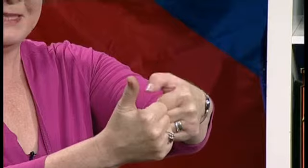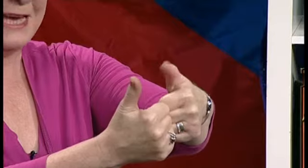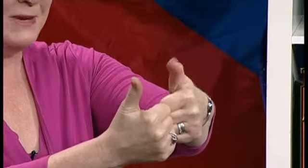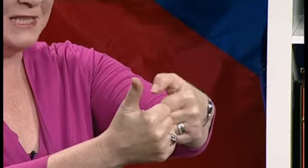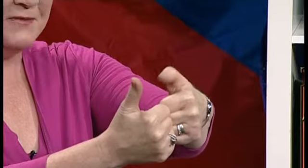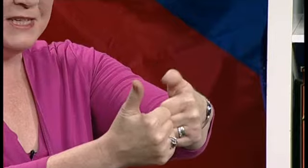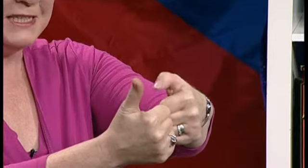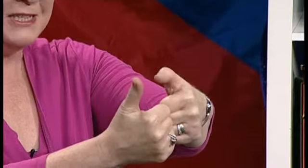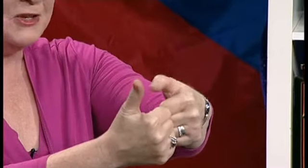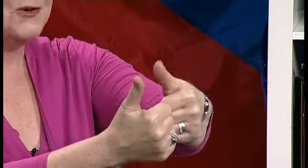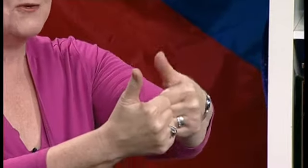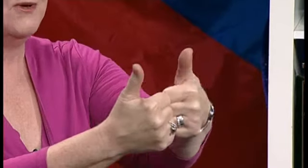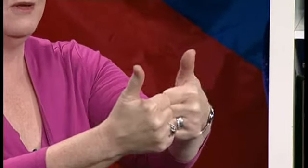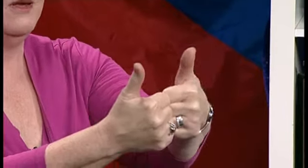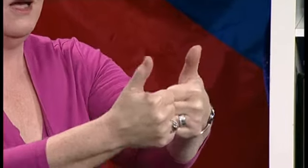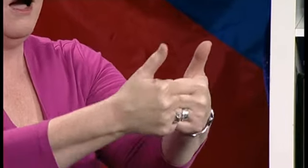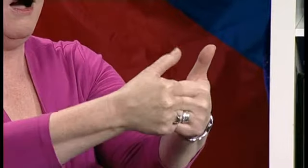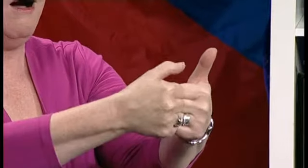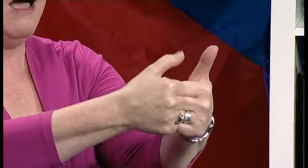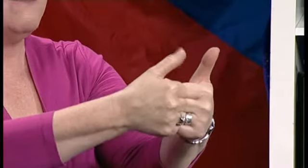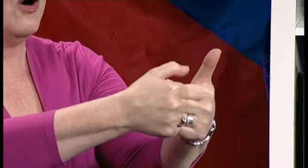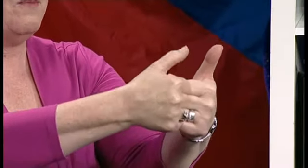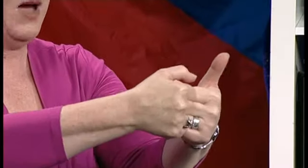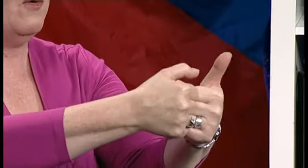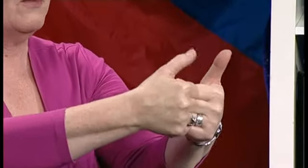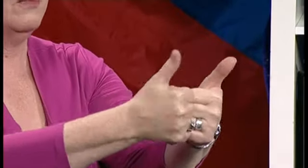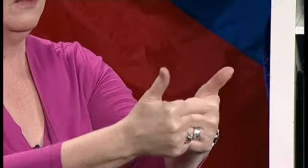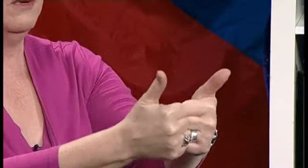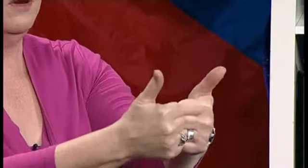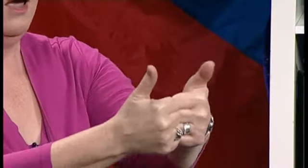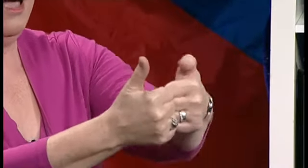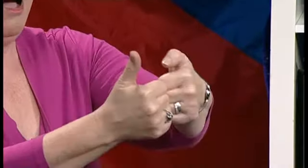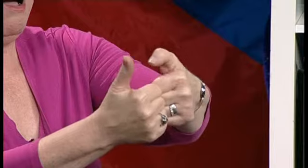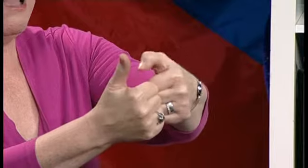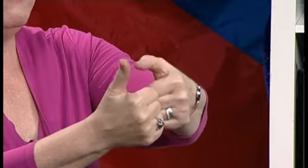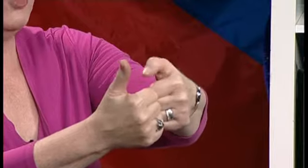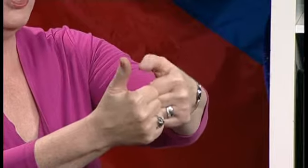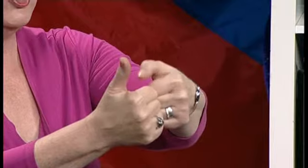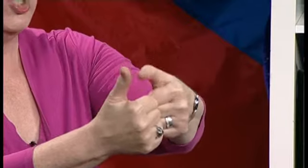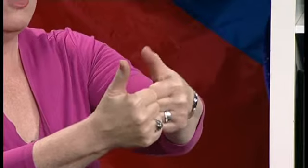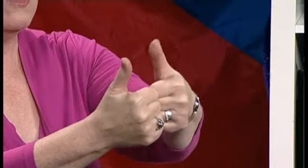was coming to visit you. I've got a poem. I've got a song.